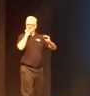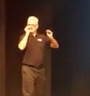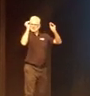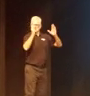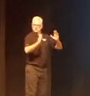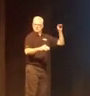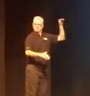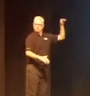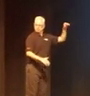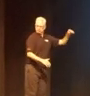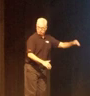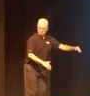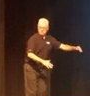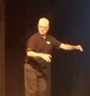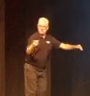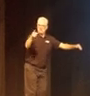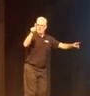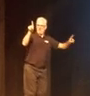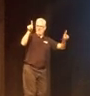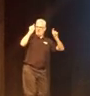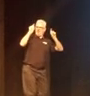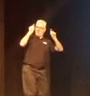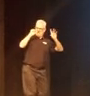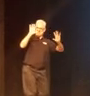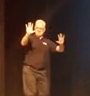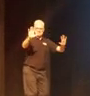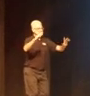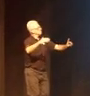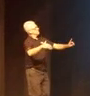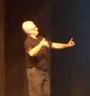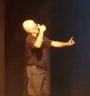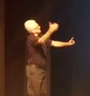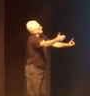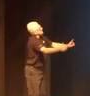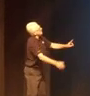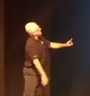and then it declined to 9% in 1980. You might be wondering about that.